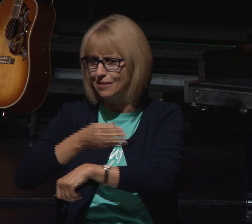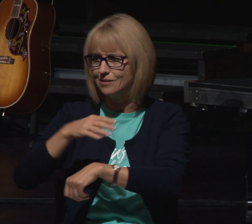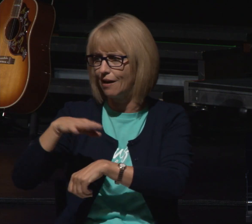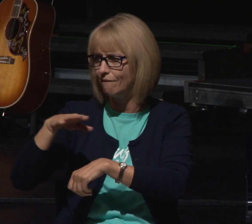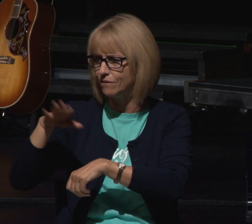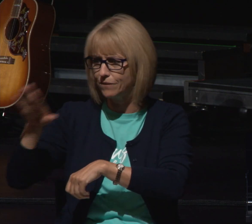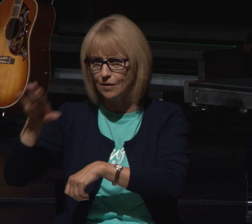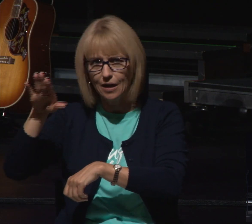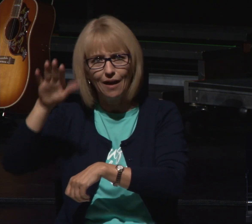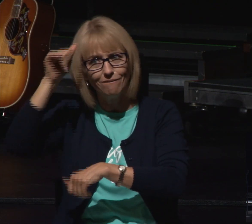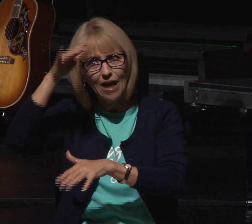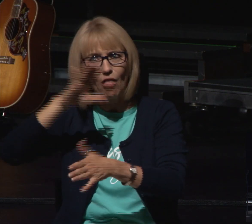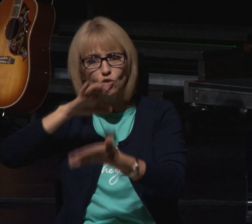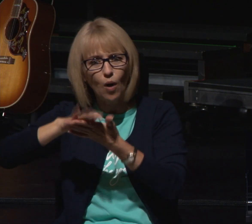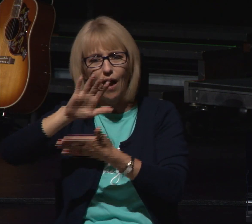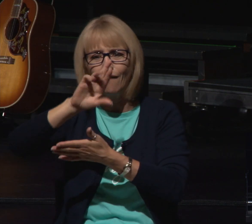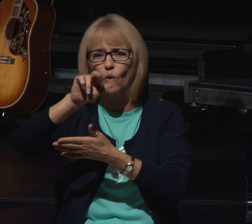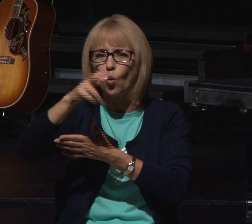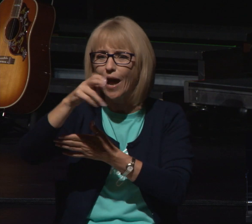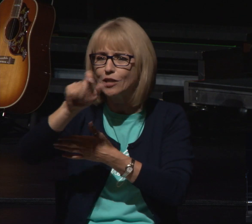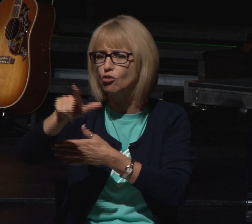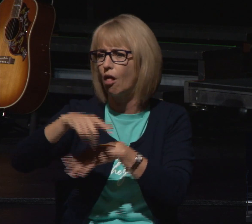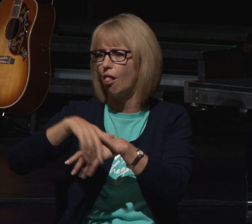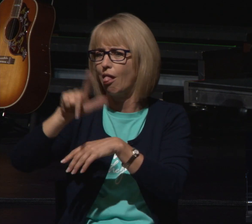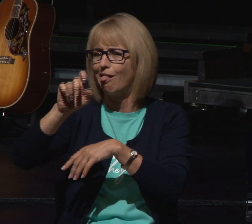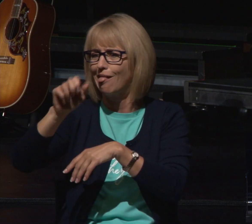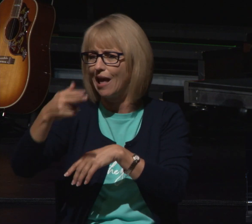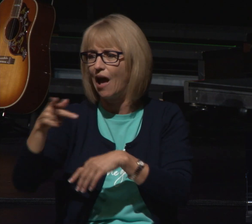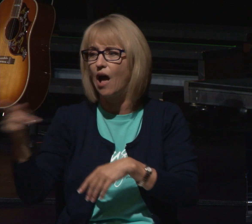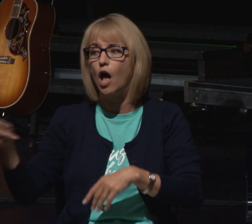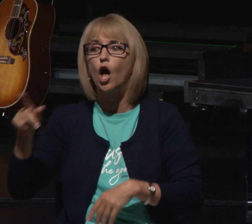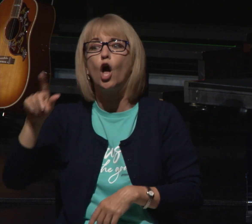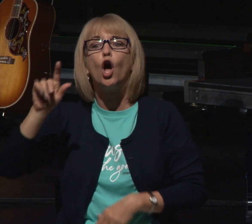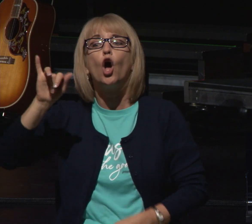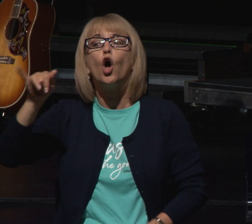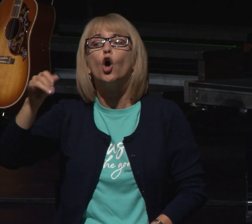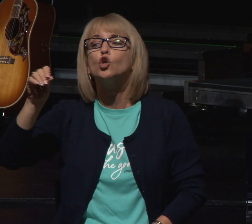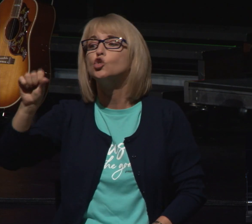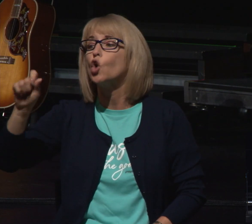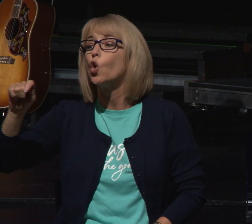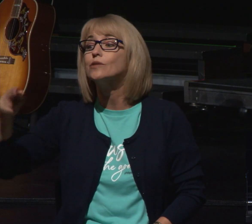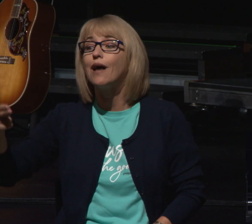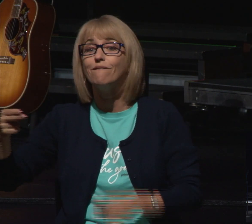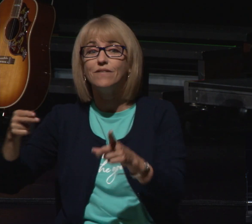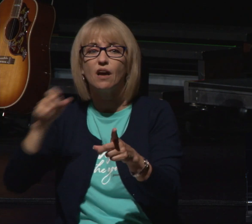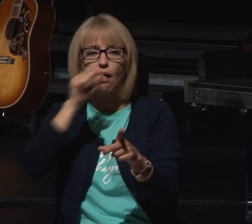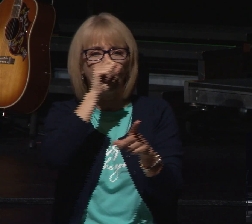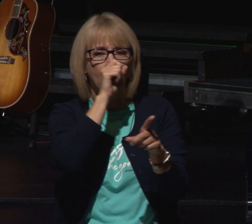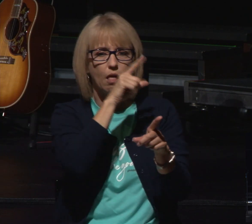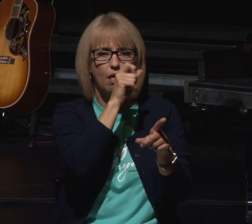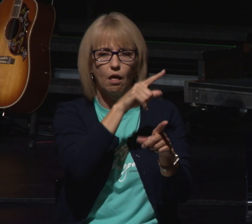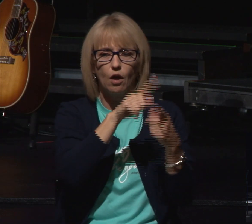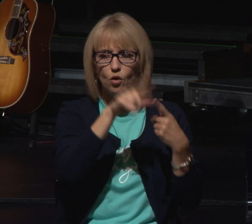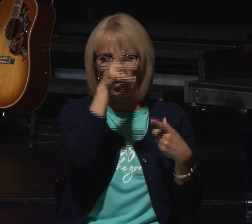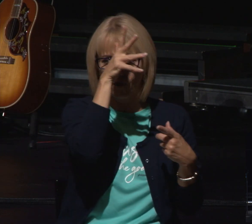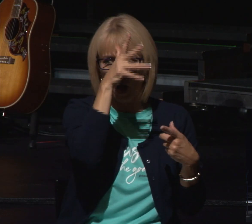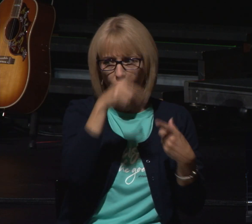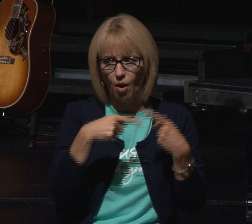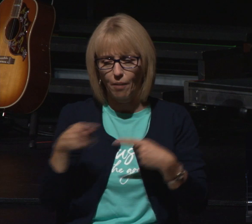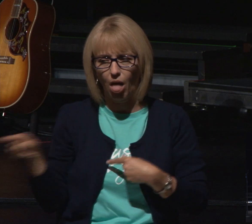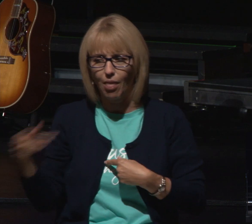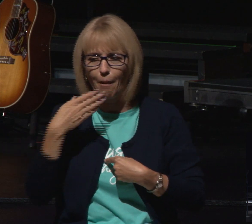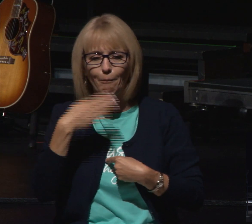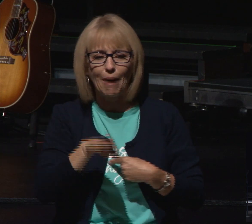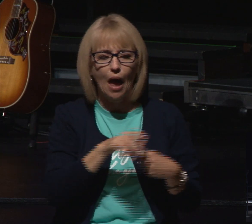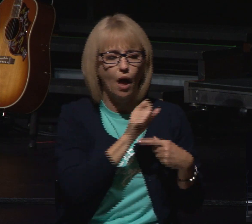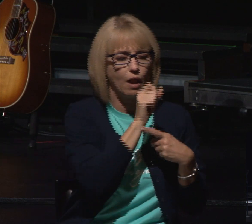Leah and he brought their father a bad report about them so you already get this setting he's only 17 years old and Jacob has